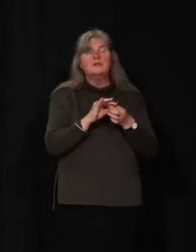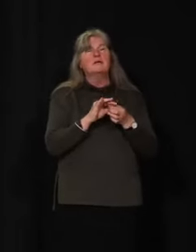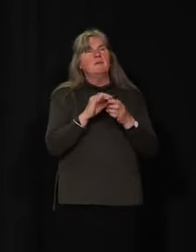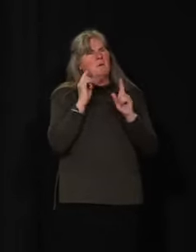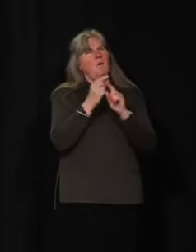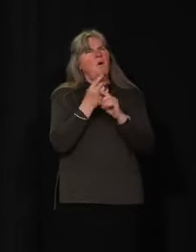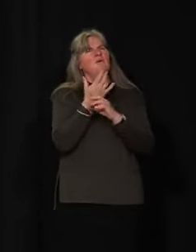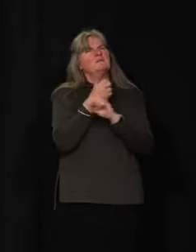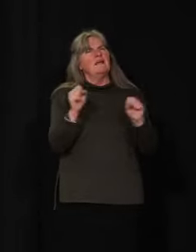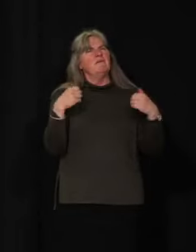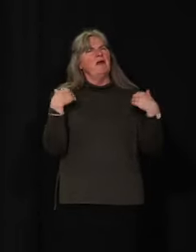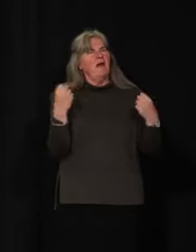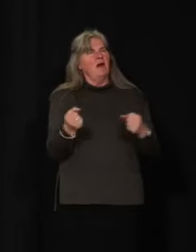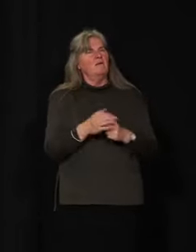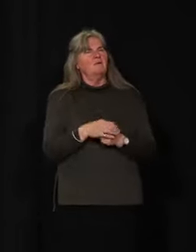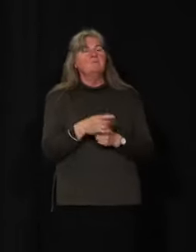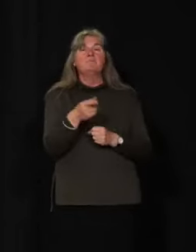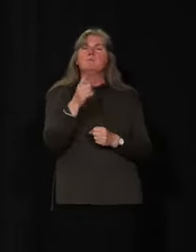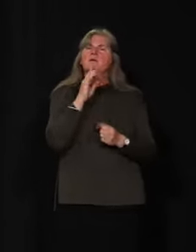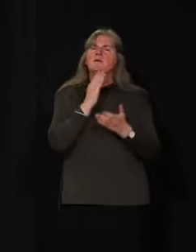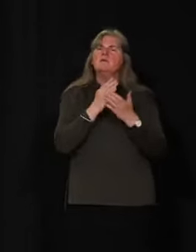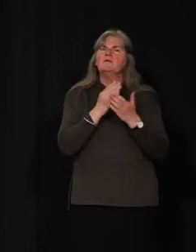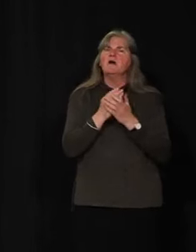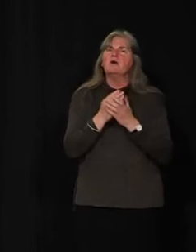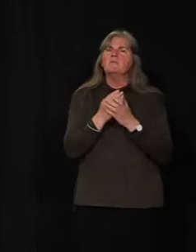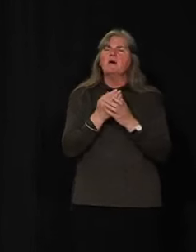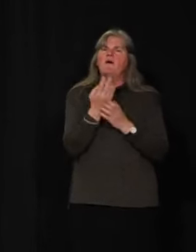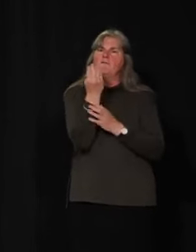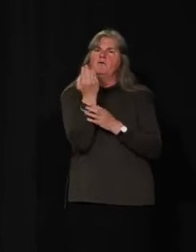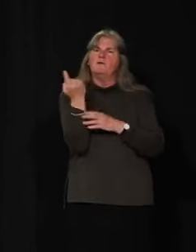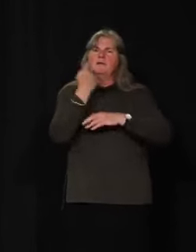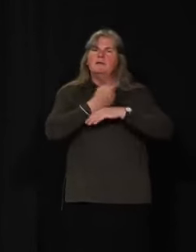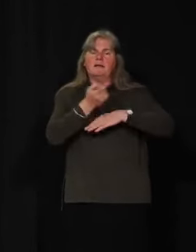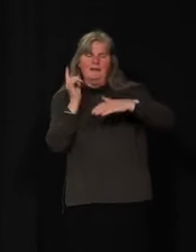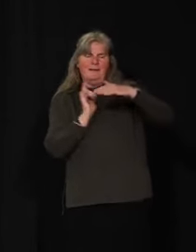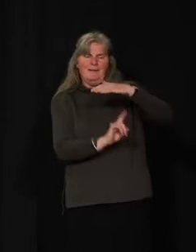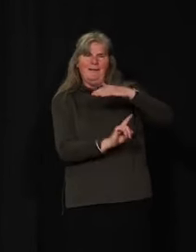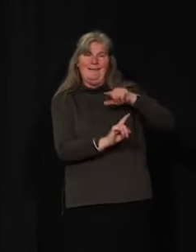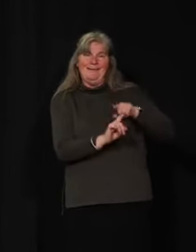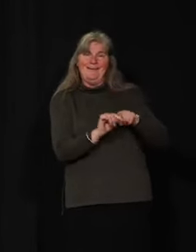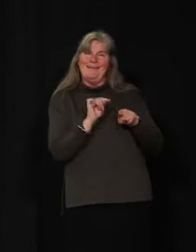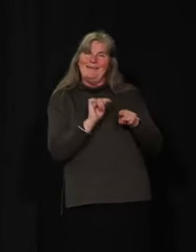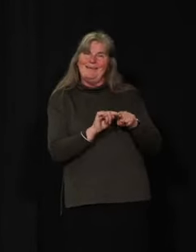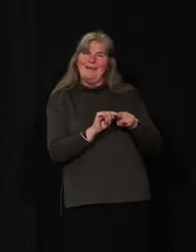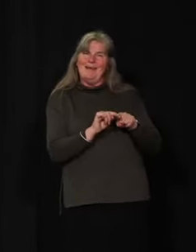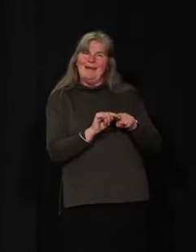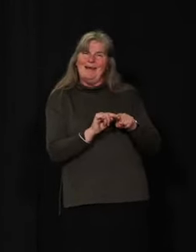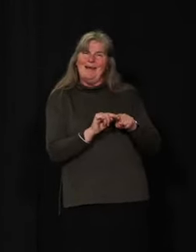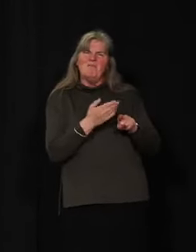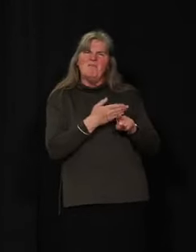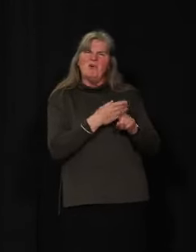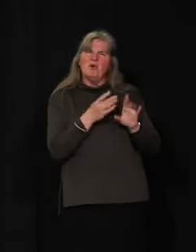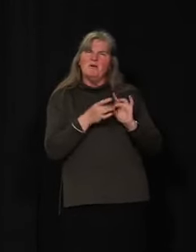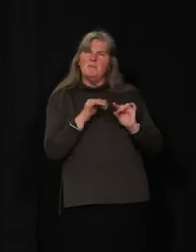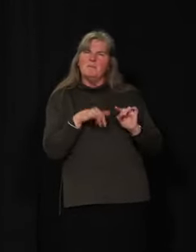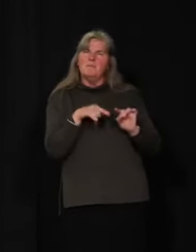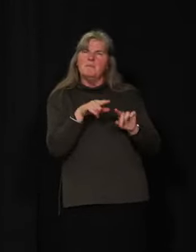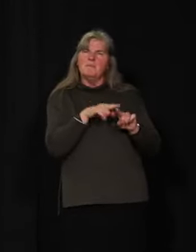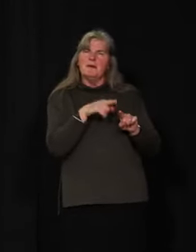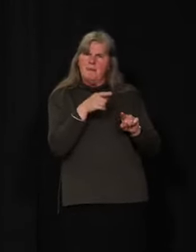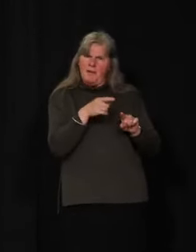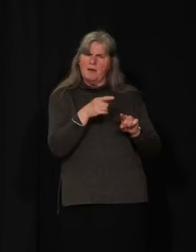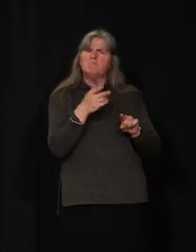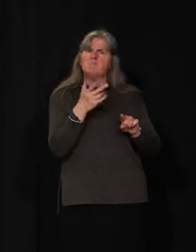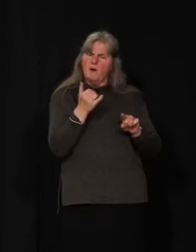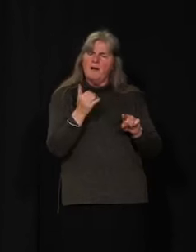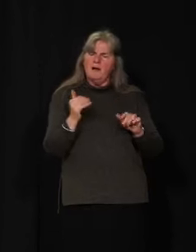in terms of the 14-day isolation, as we mentioned earlier in the update, you know, we are looking towards entering